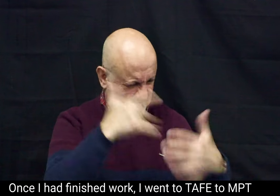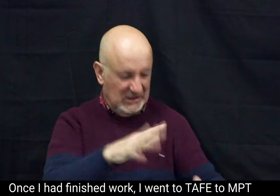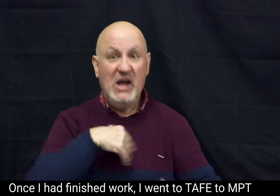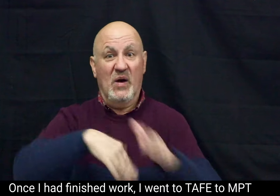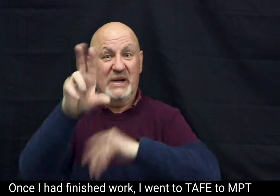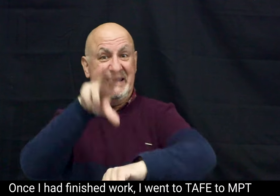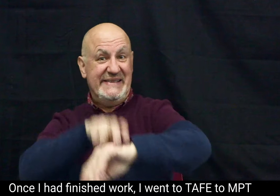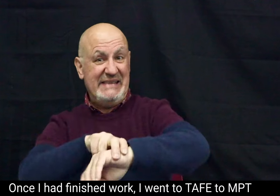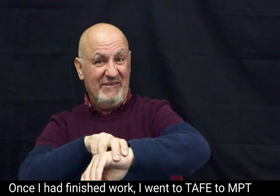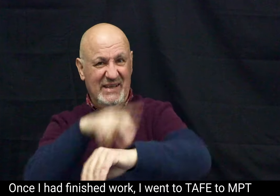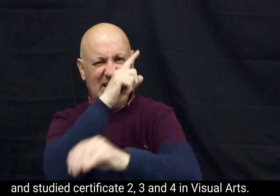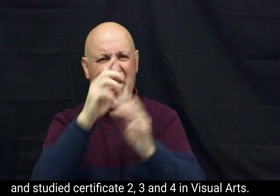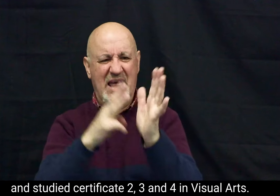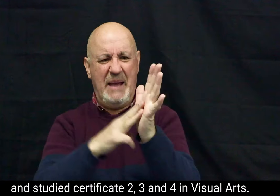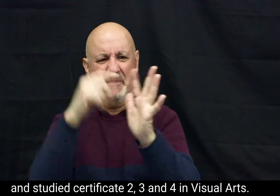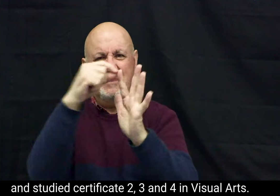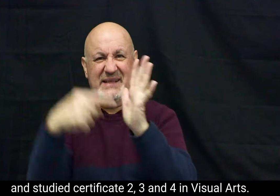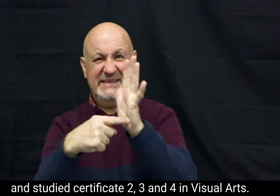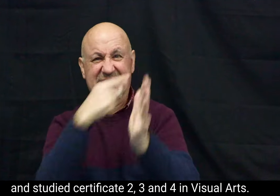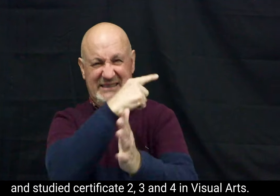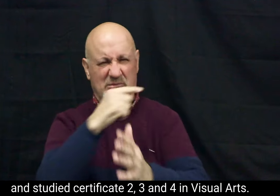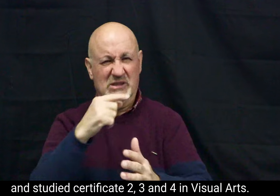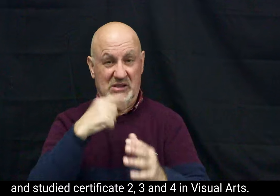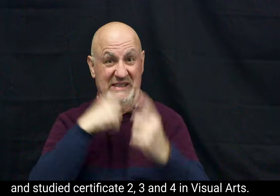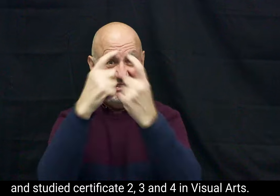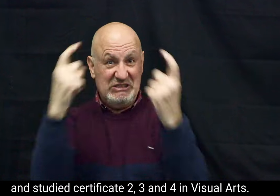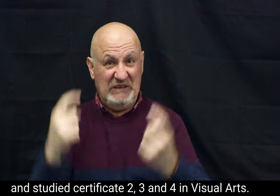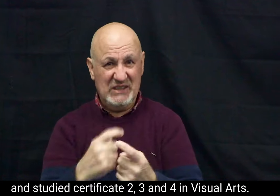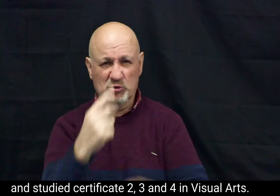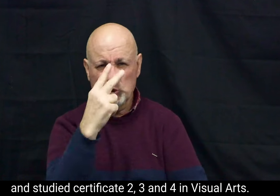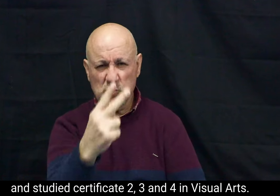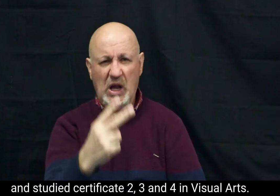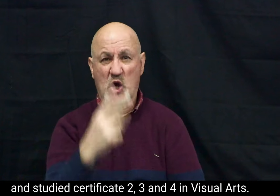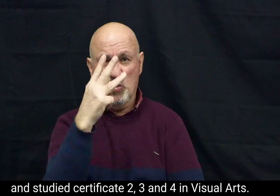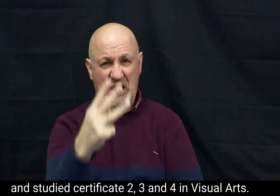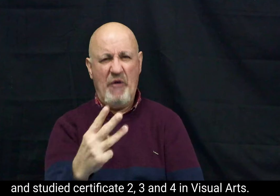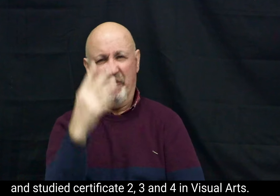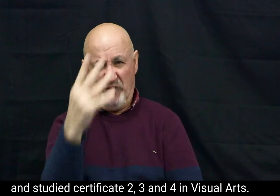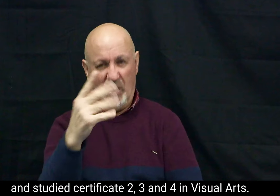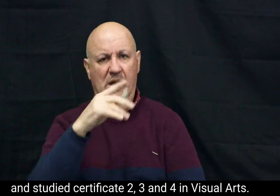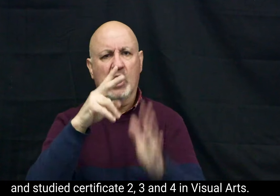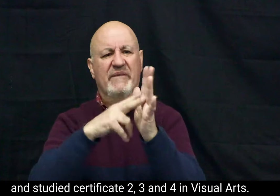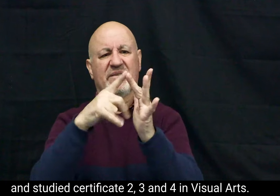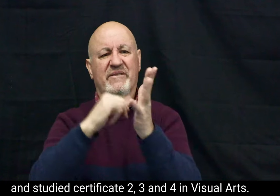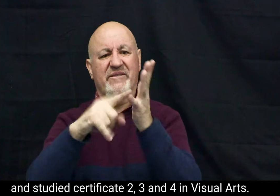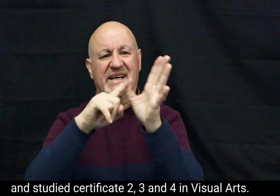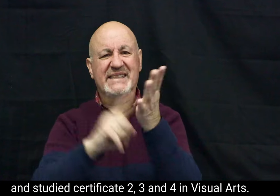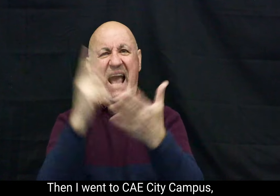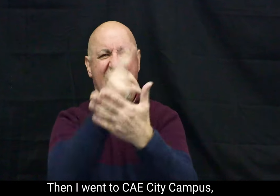to MPT, and studied Certificate 2, 3 and 4 in Visual Arts. Then